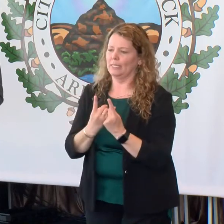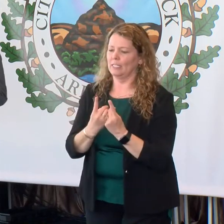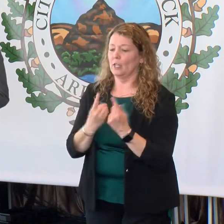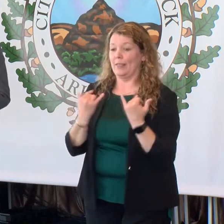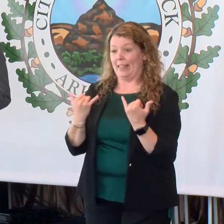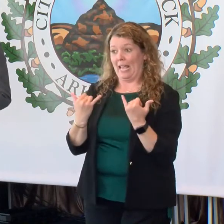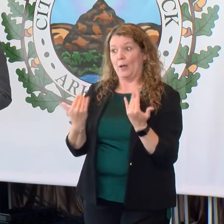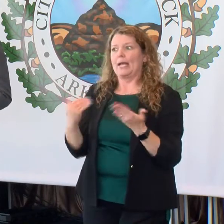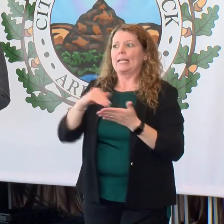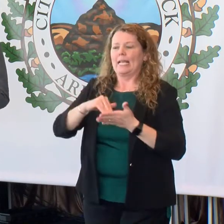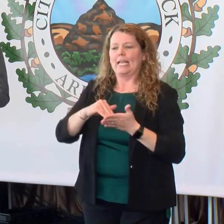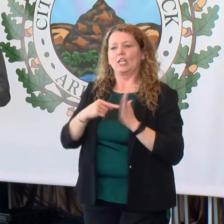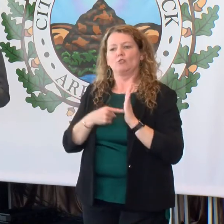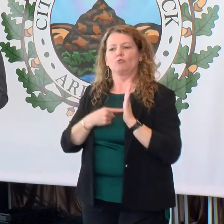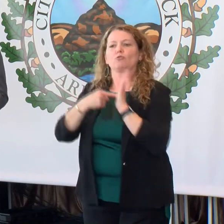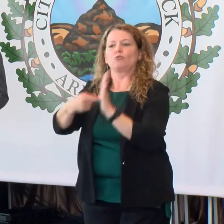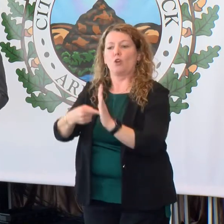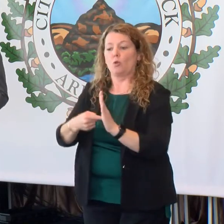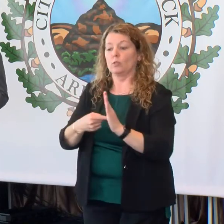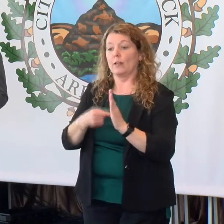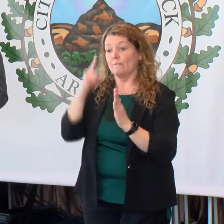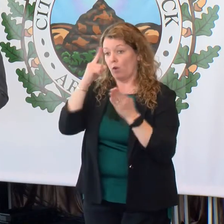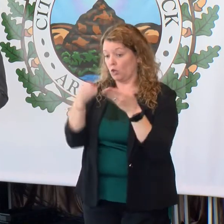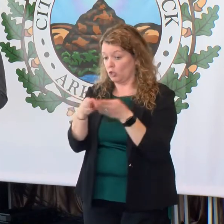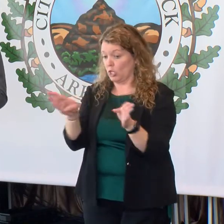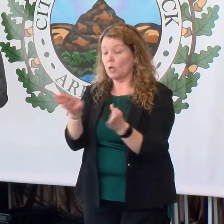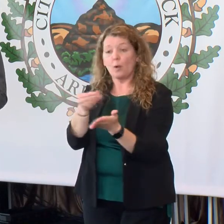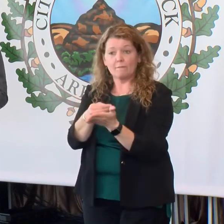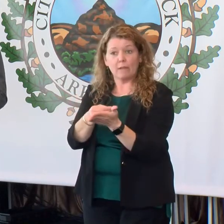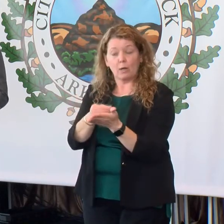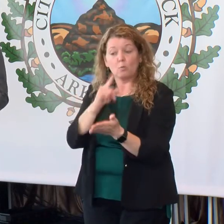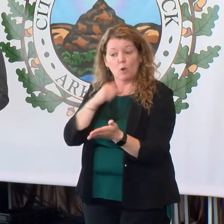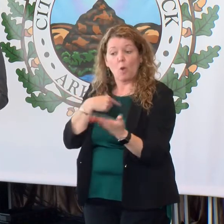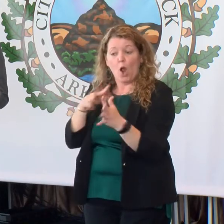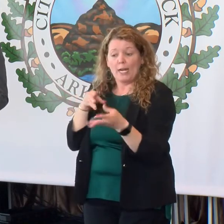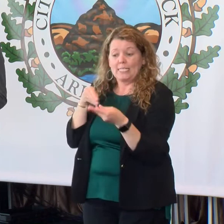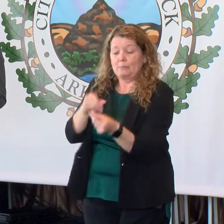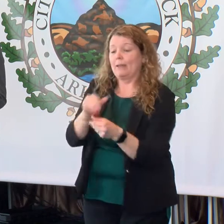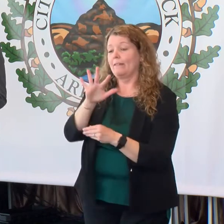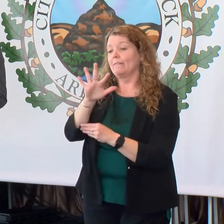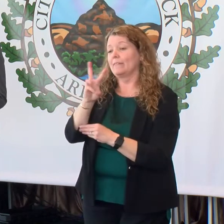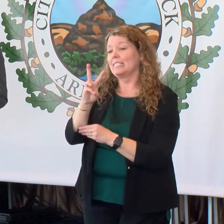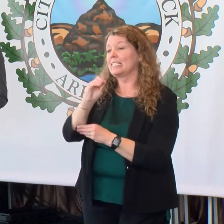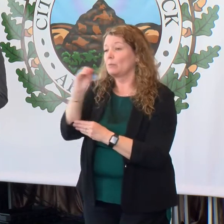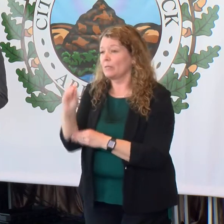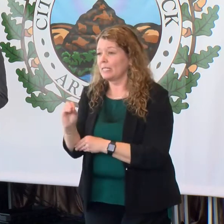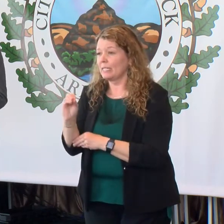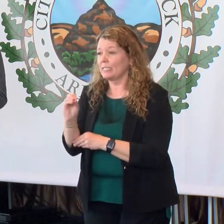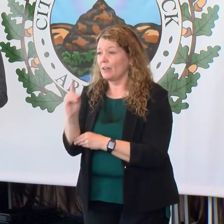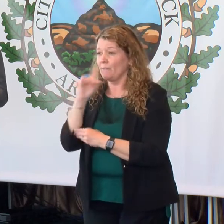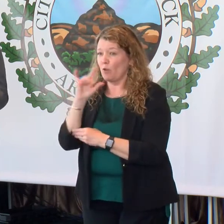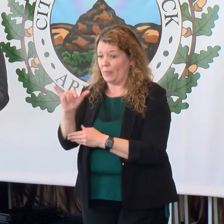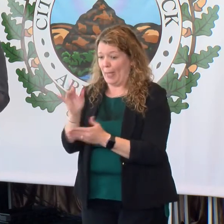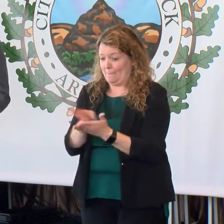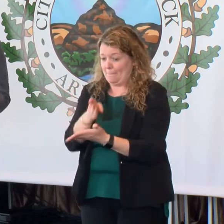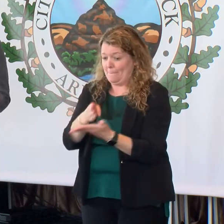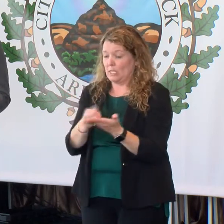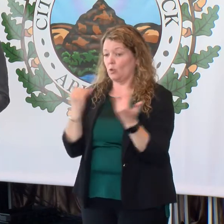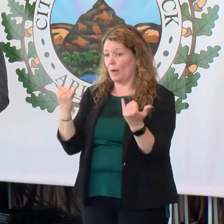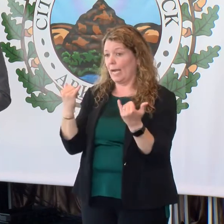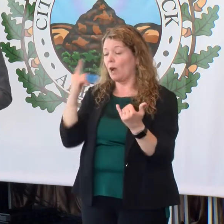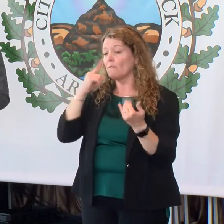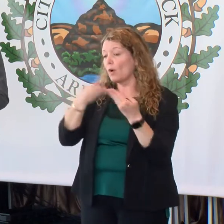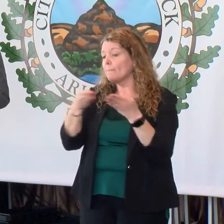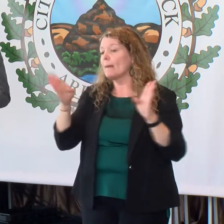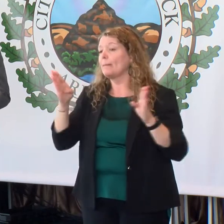demonstrates, again, where in our general fund, we're spending close to 56 percent of a $280 million budget towards public safety